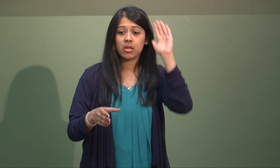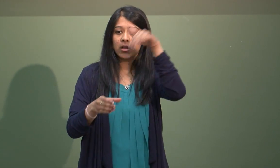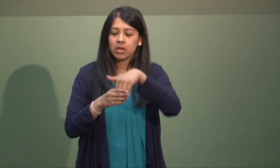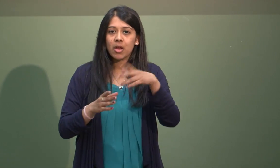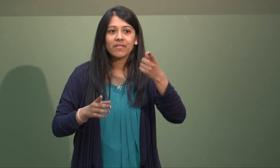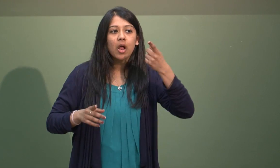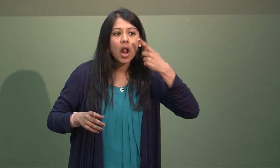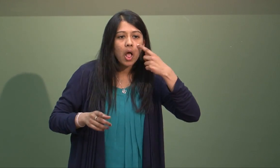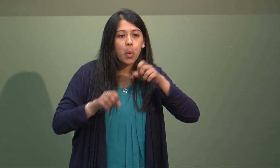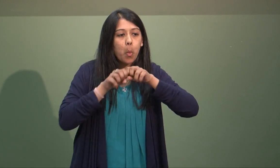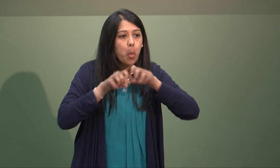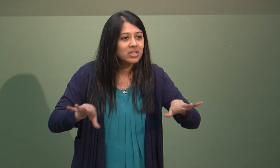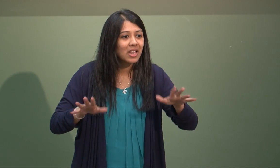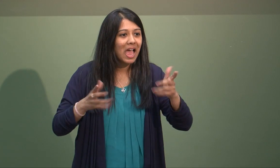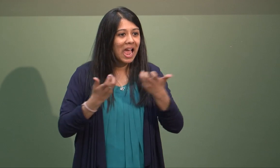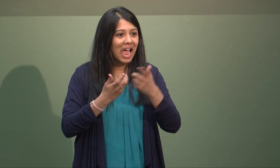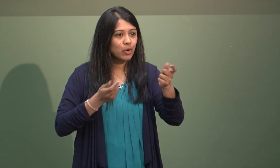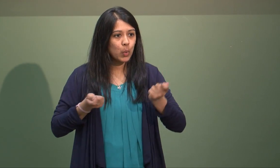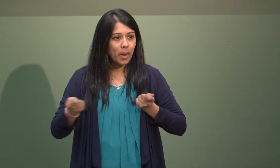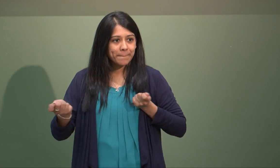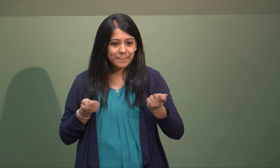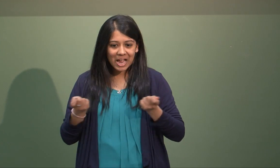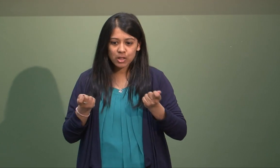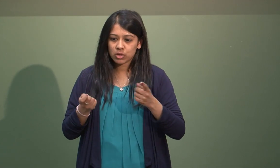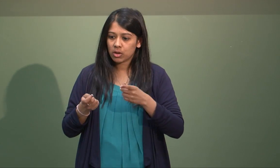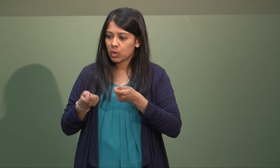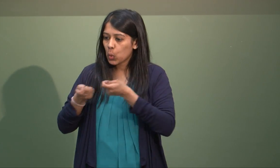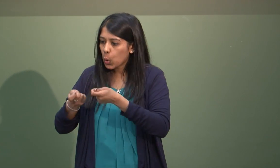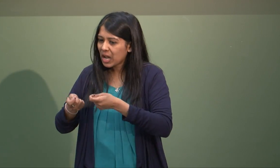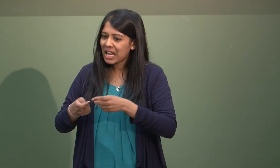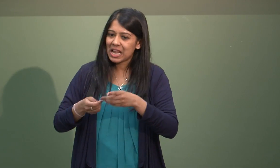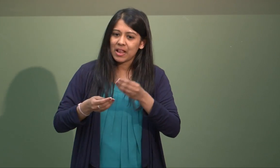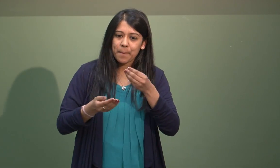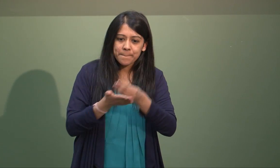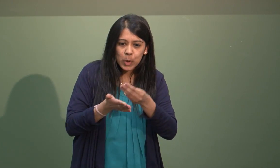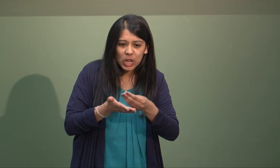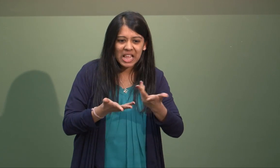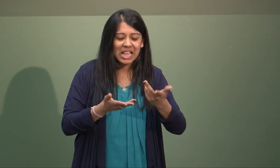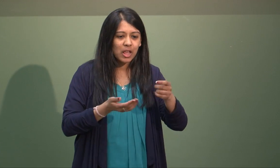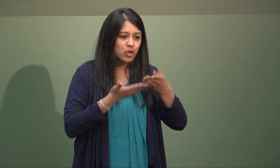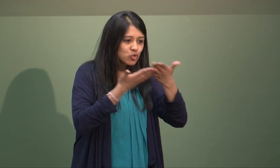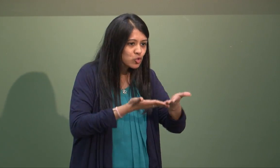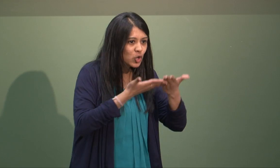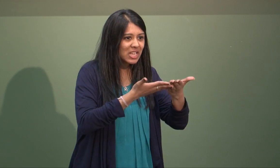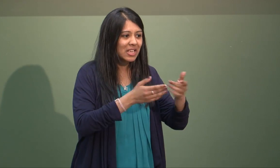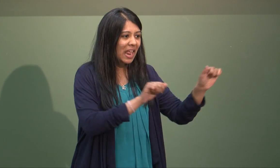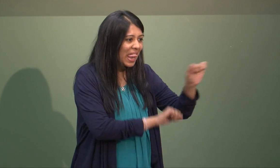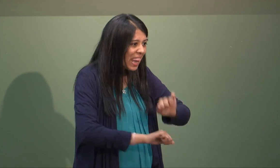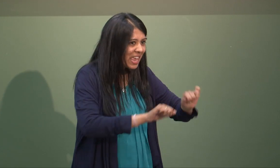I did have the option to go back home in the second year, but it was worth me having that experience and staying and learning